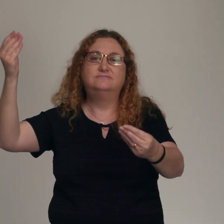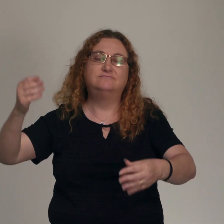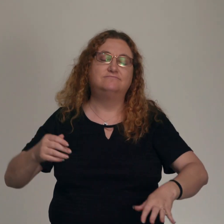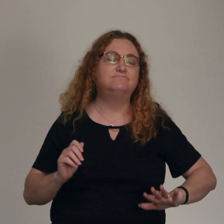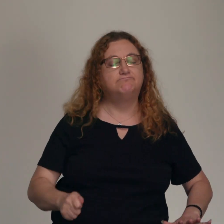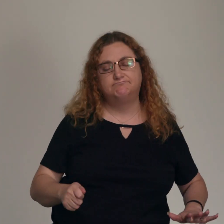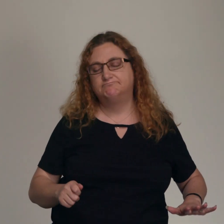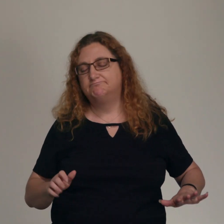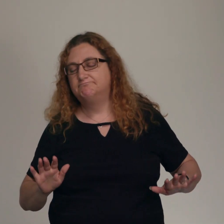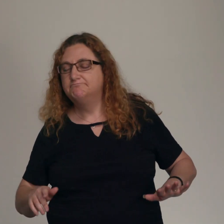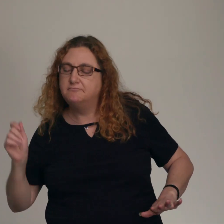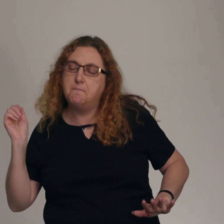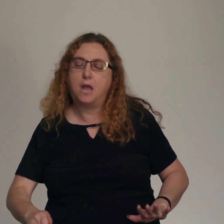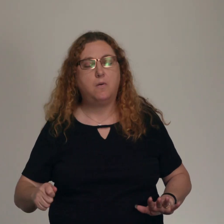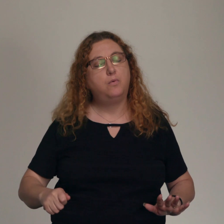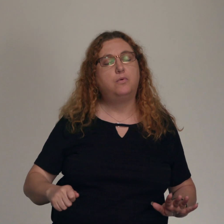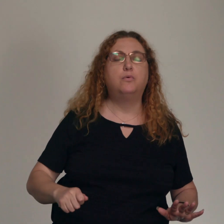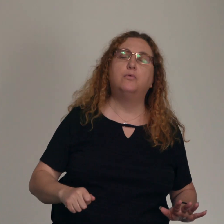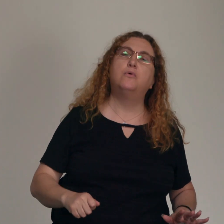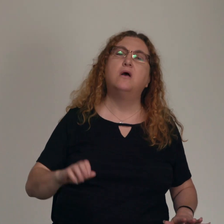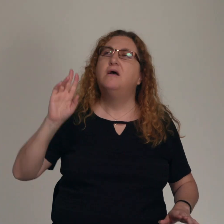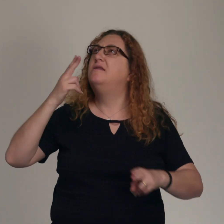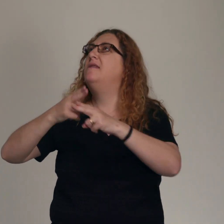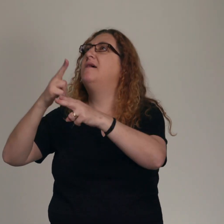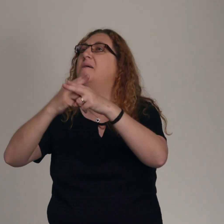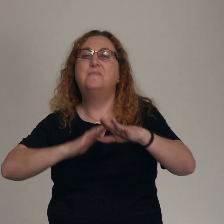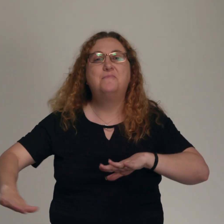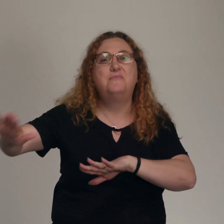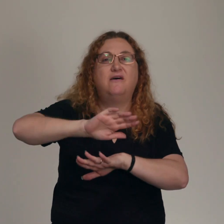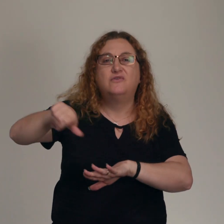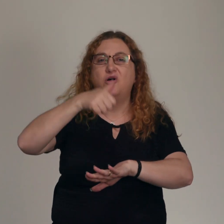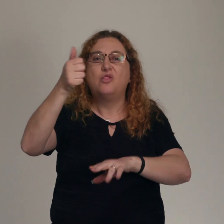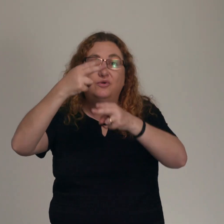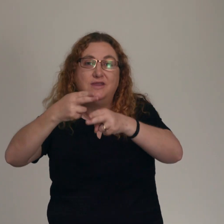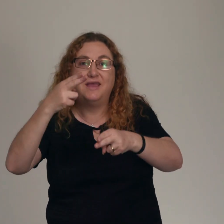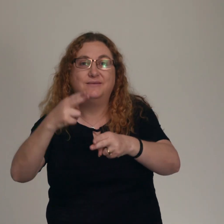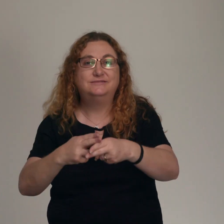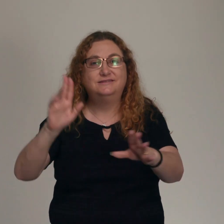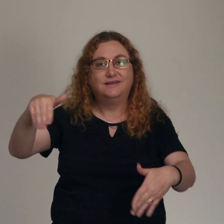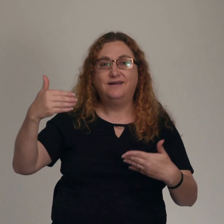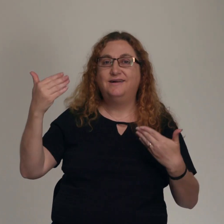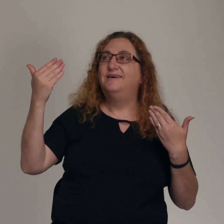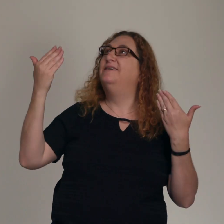glorified name above all names will